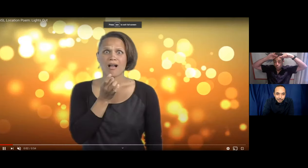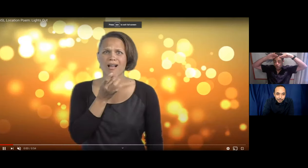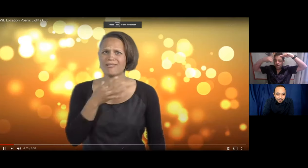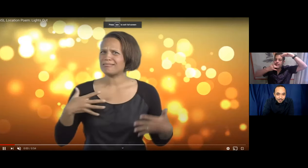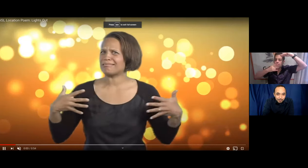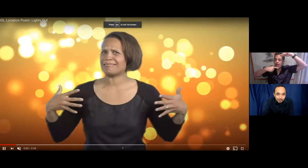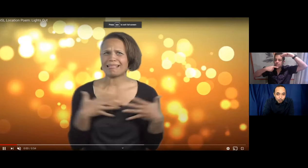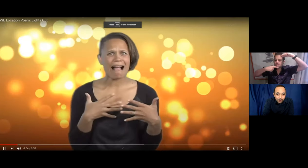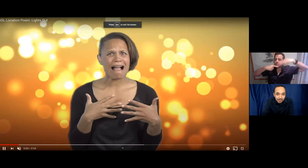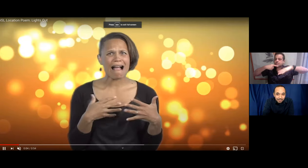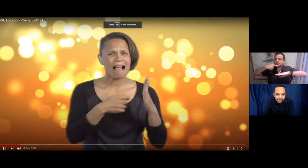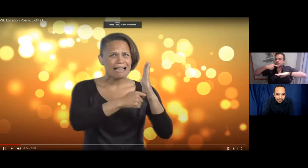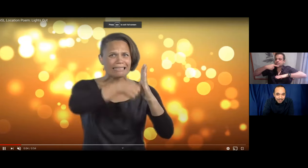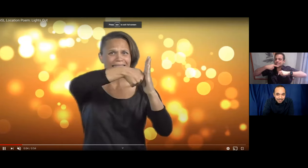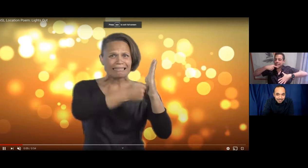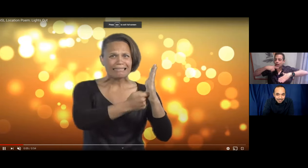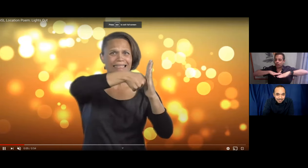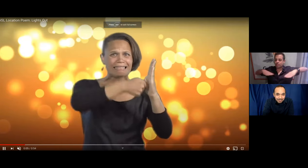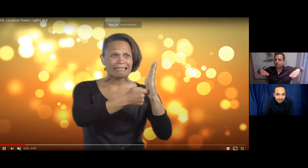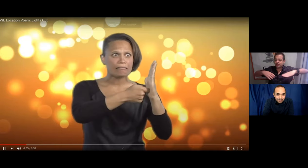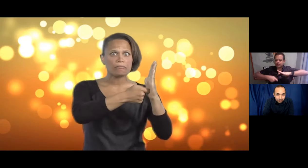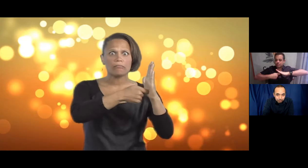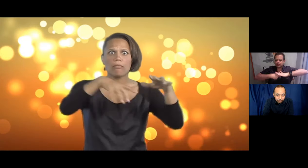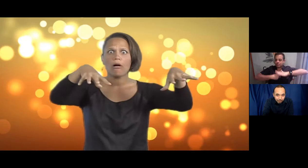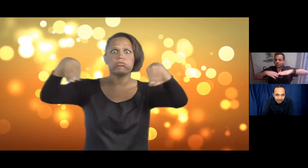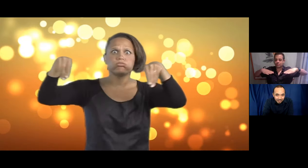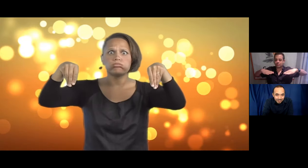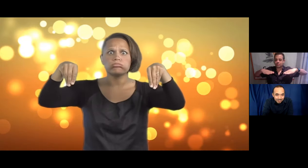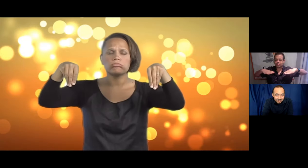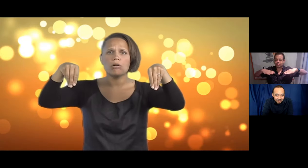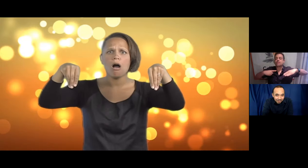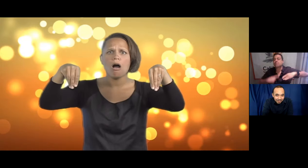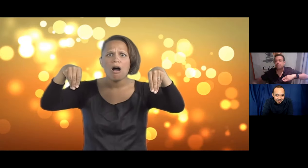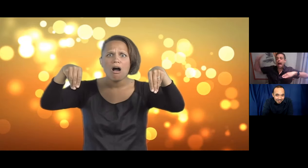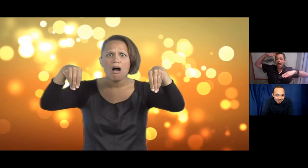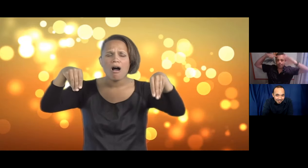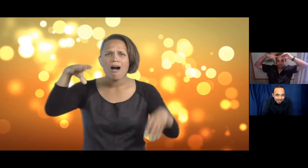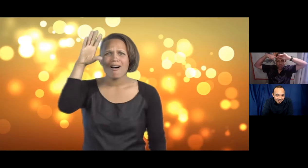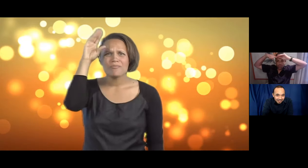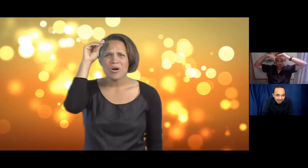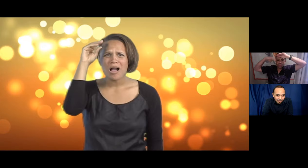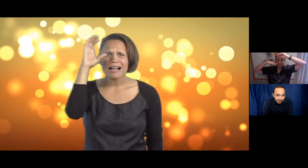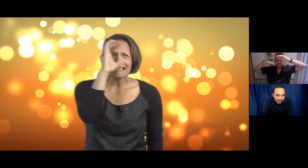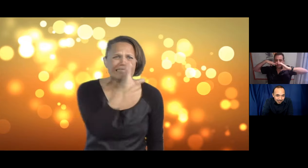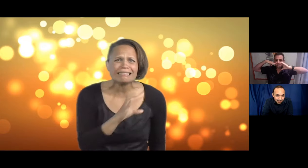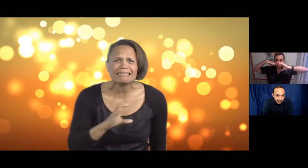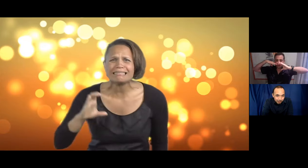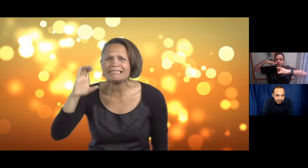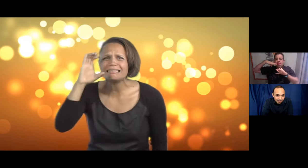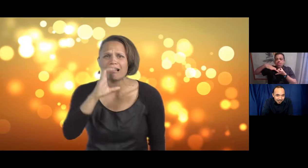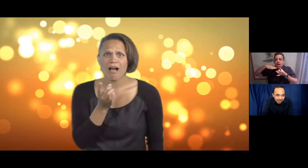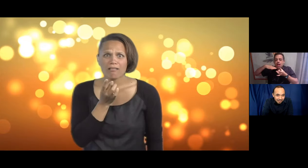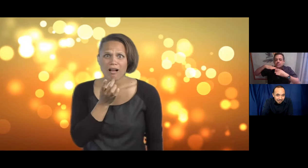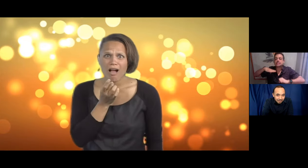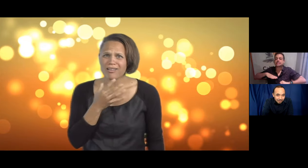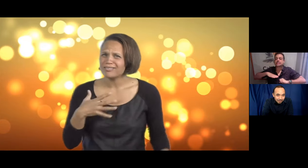So you can see boy and lights, and then it's going back to the top.